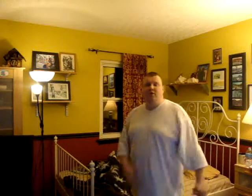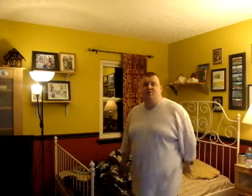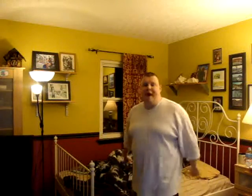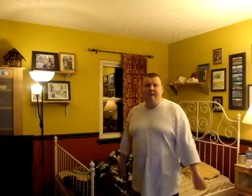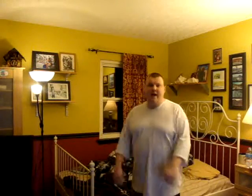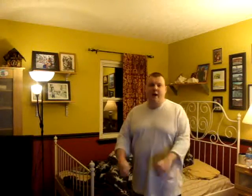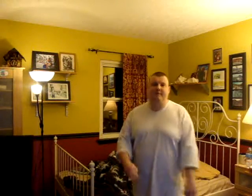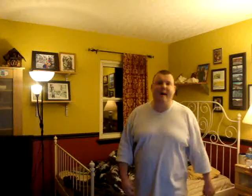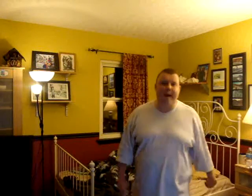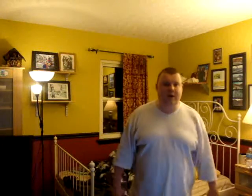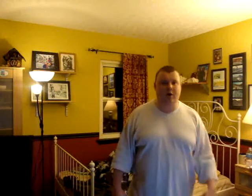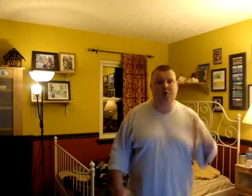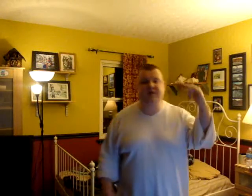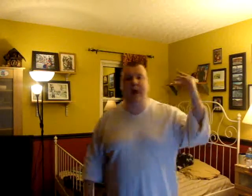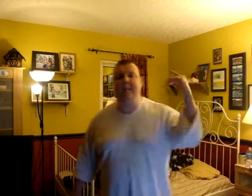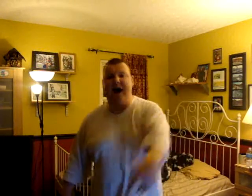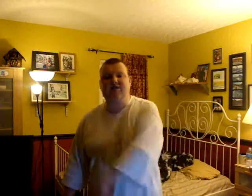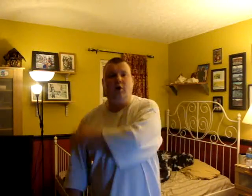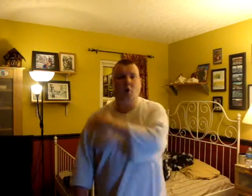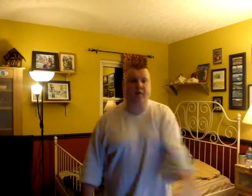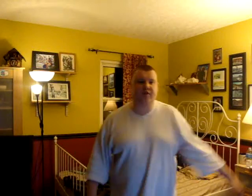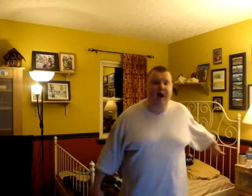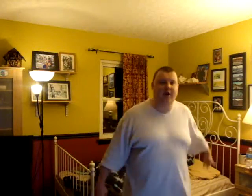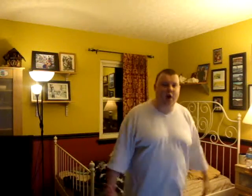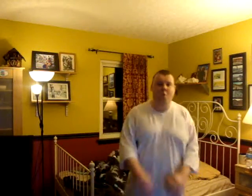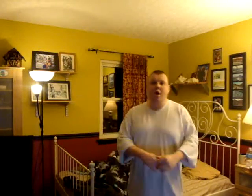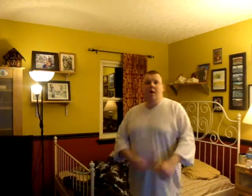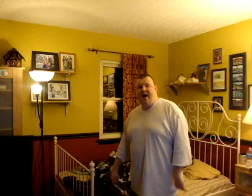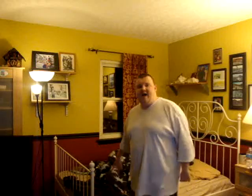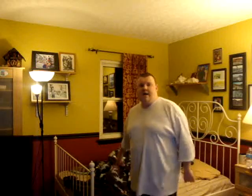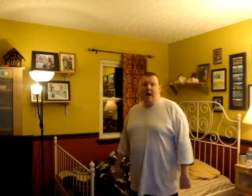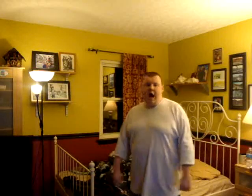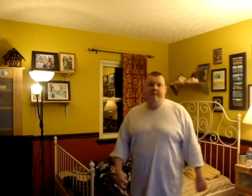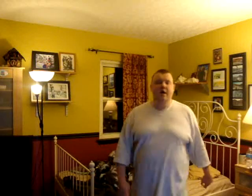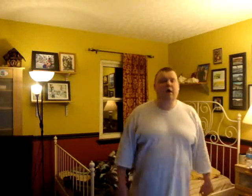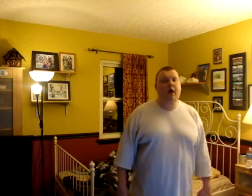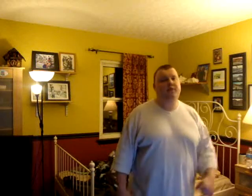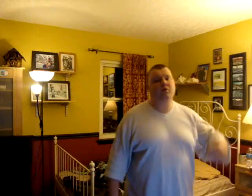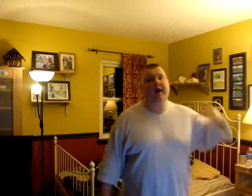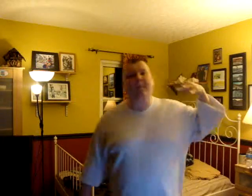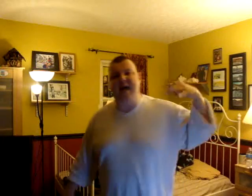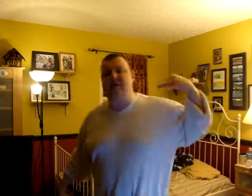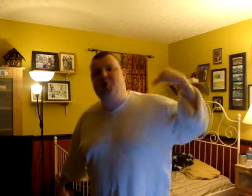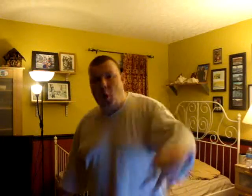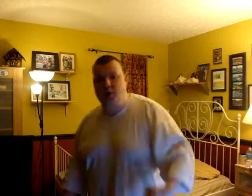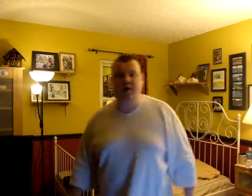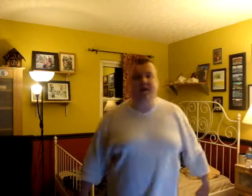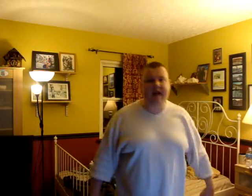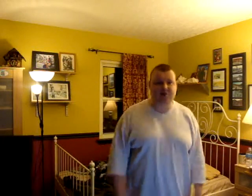this is Rat Cat comin' from Abbeydon, or should I say Box Hill North. And y'all know that I'm comin' through like I'm passin' the torch to the next